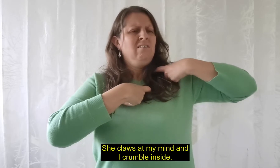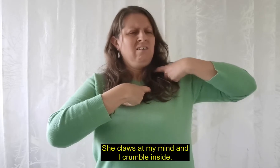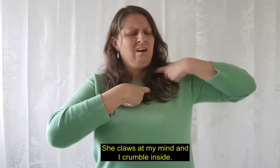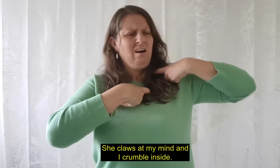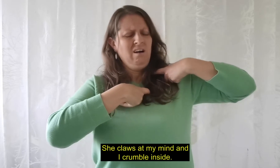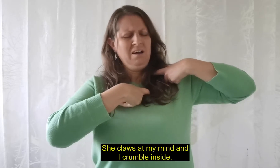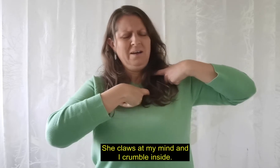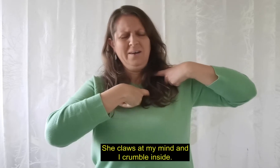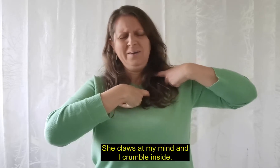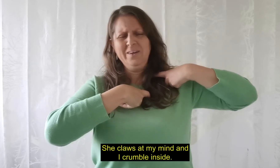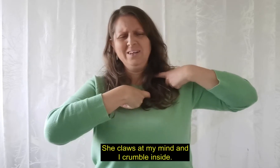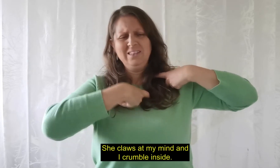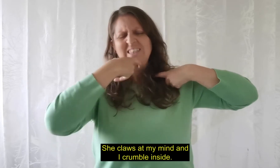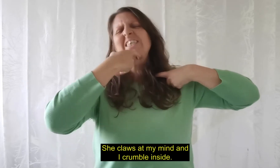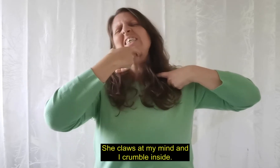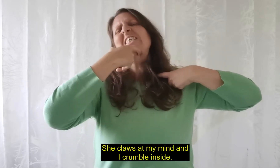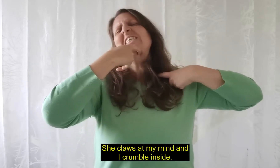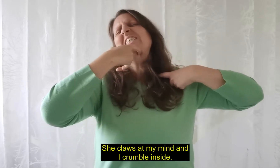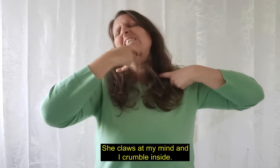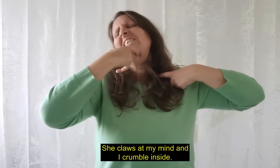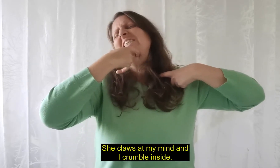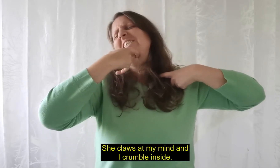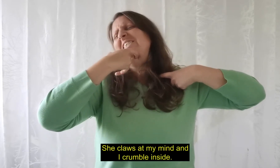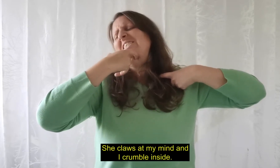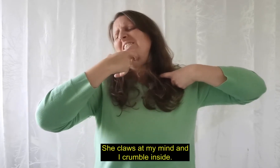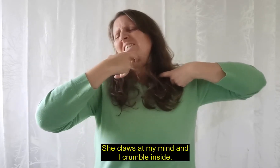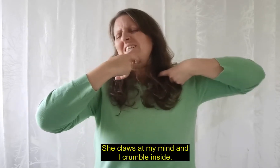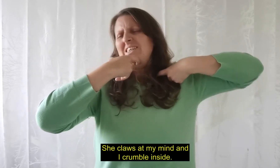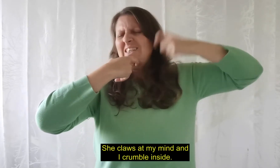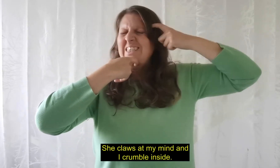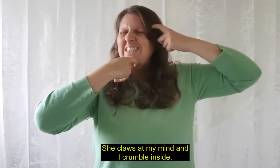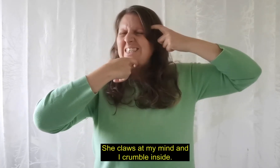She claws at my mind, and I crumble inside